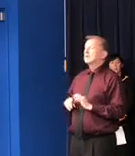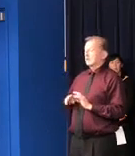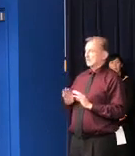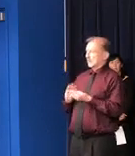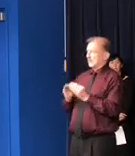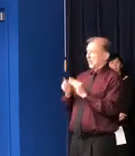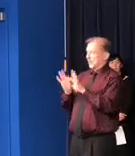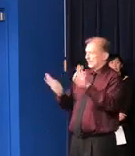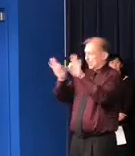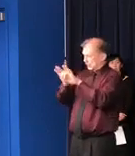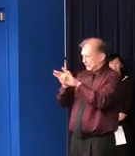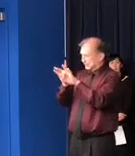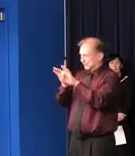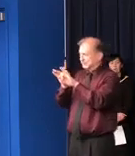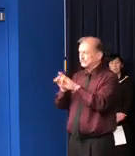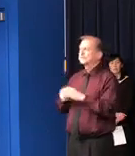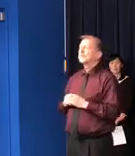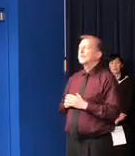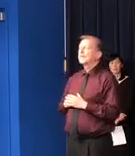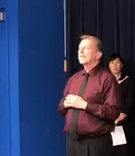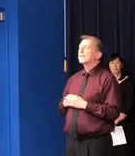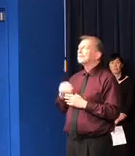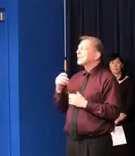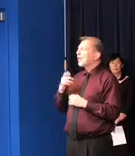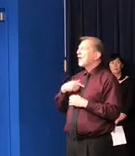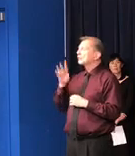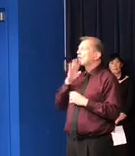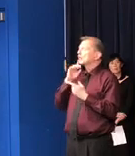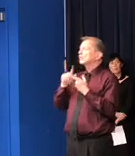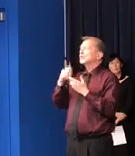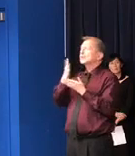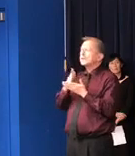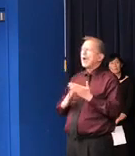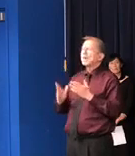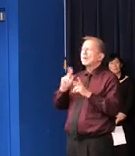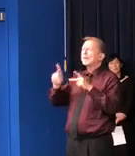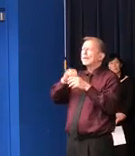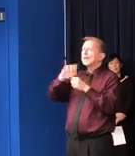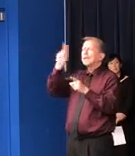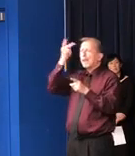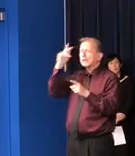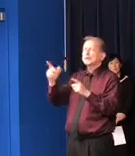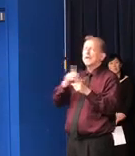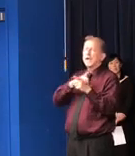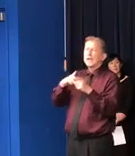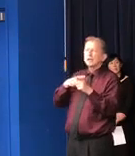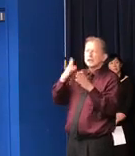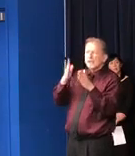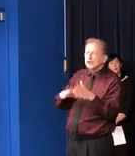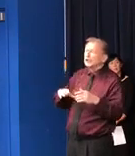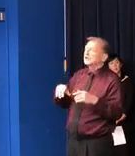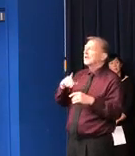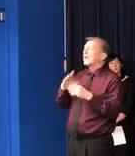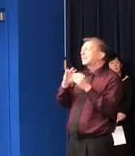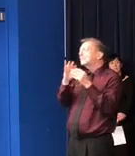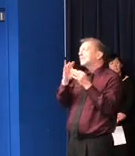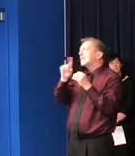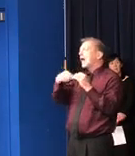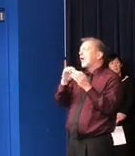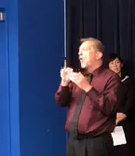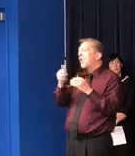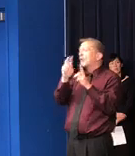you know, I've had calls with some legislators or others who raised some of these issues,